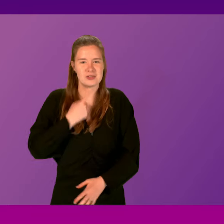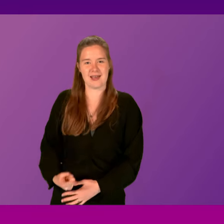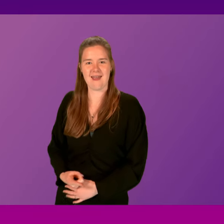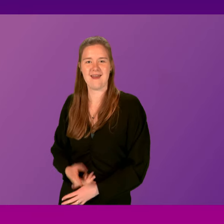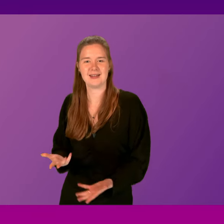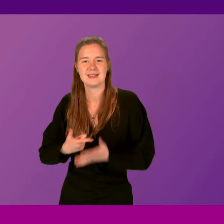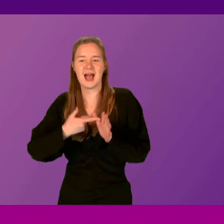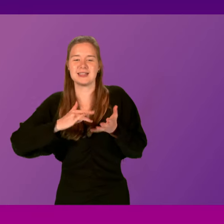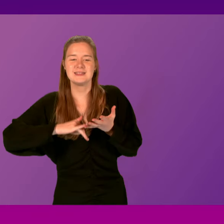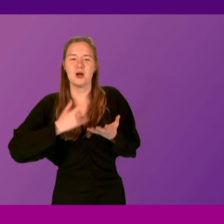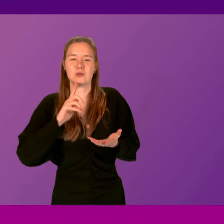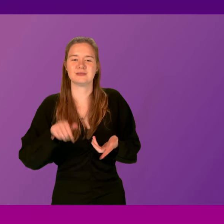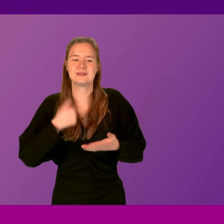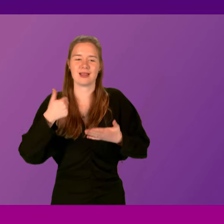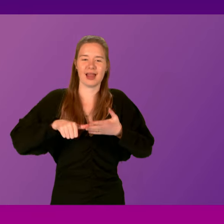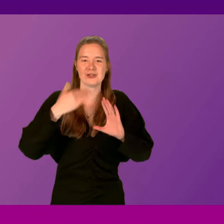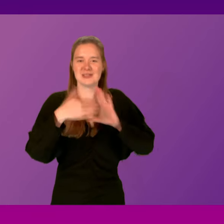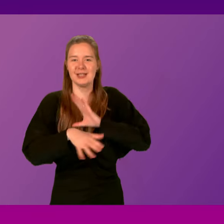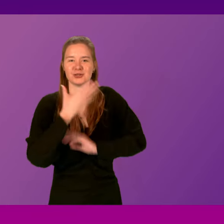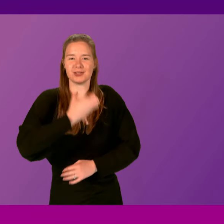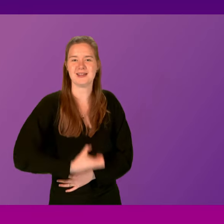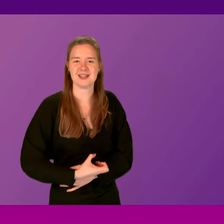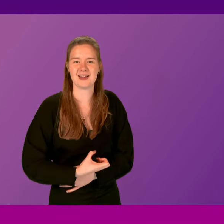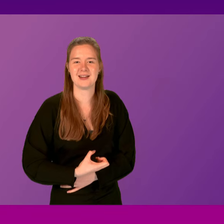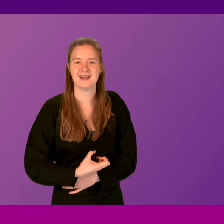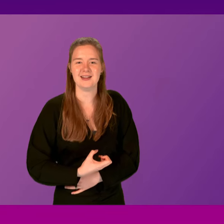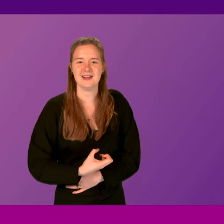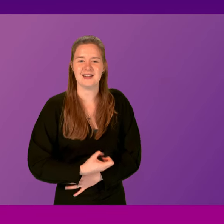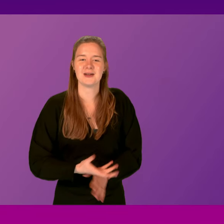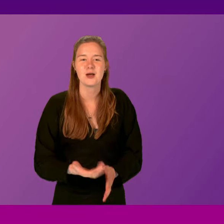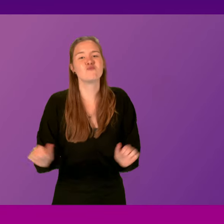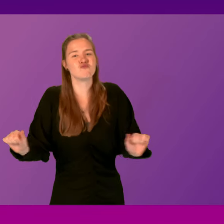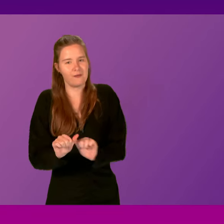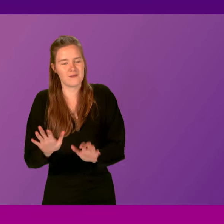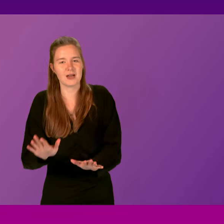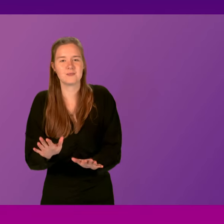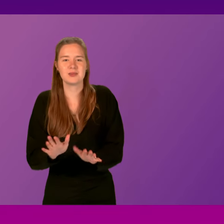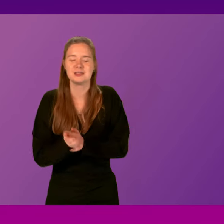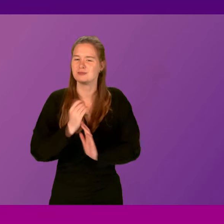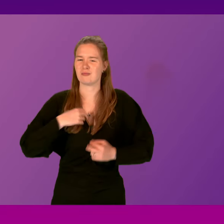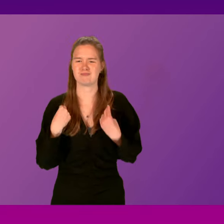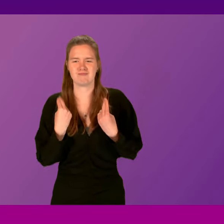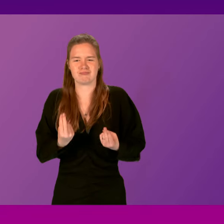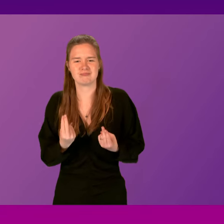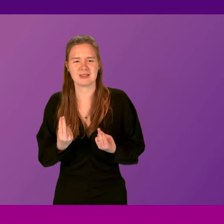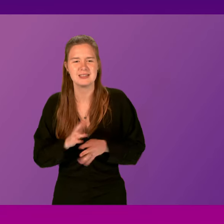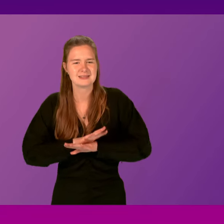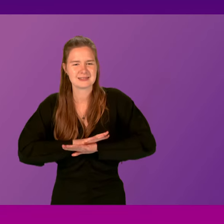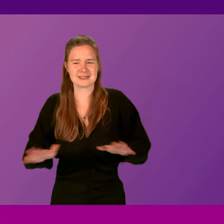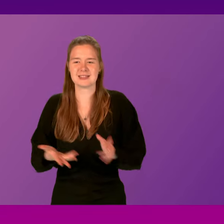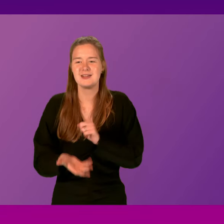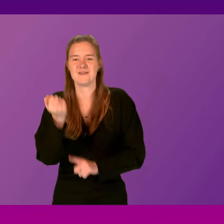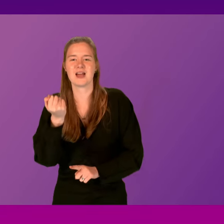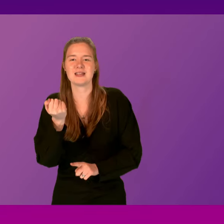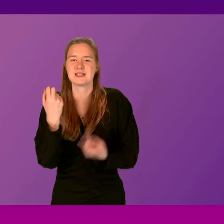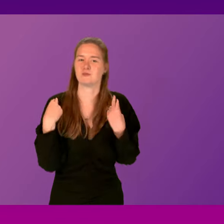don't know if Anas Awar has sent his letter to Santa, but if not, she should ask for a backbone presiding officer. Because if he finds